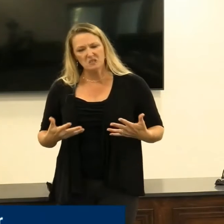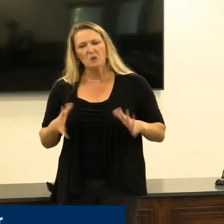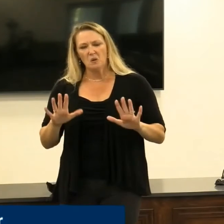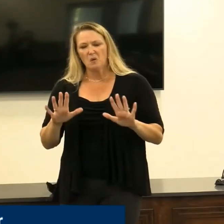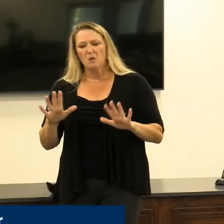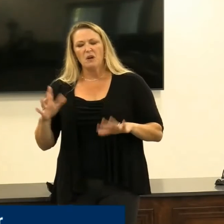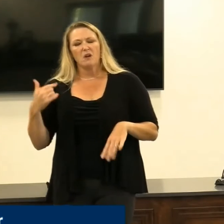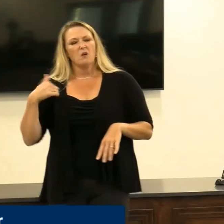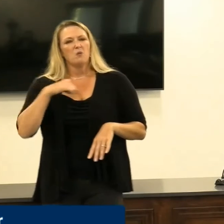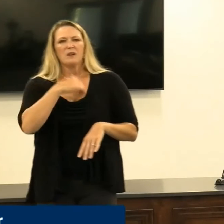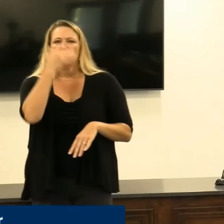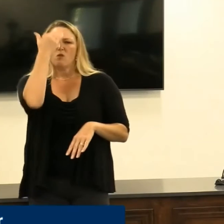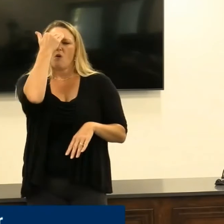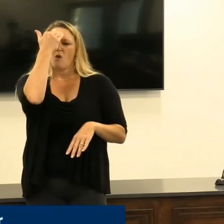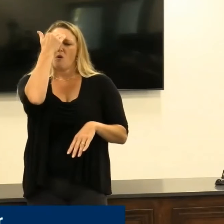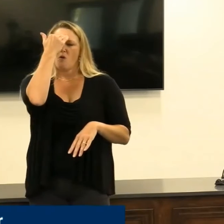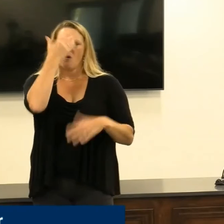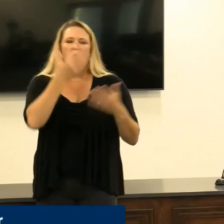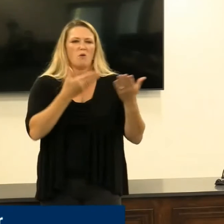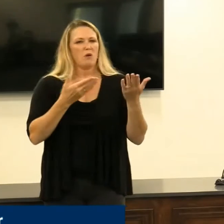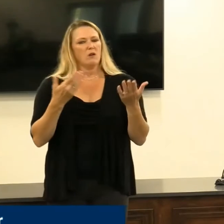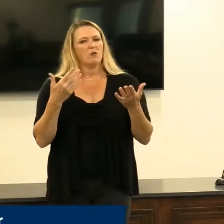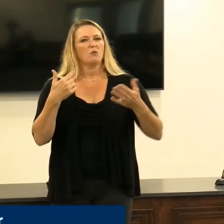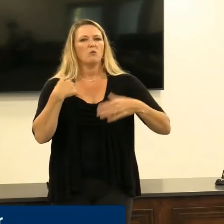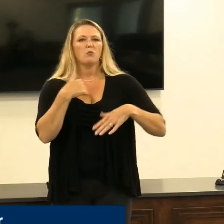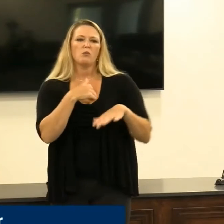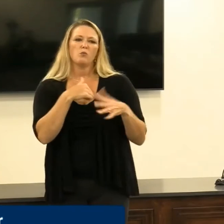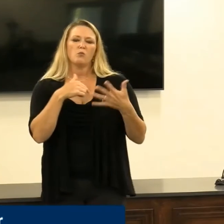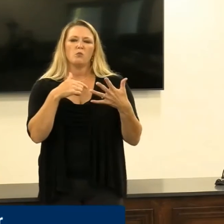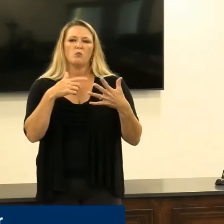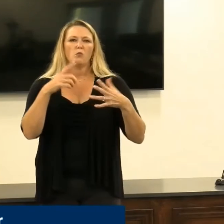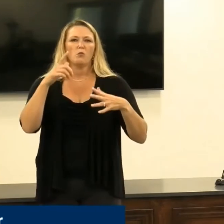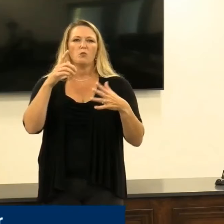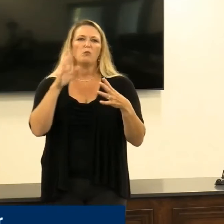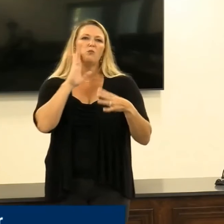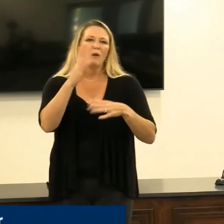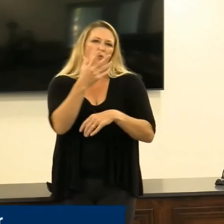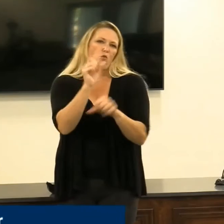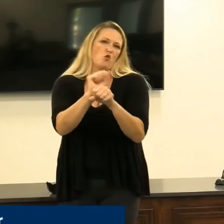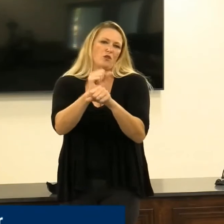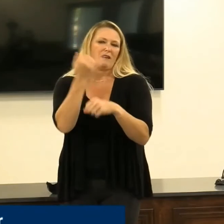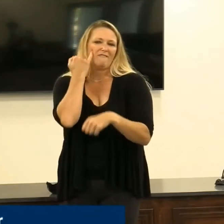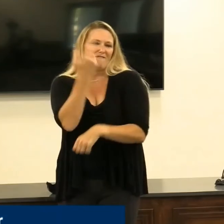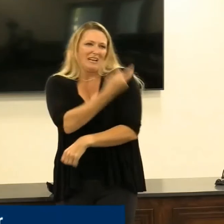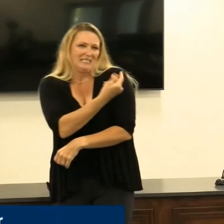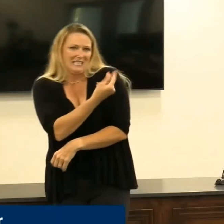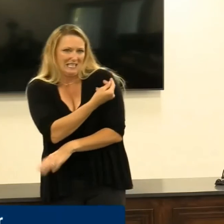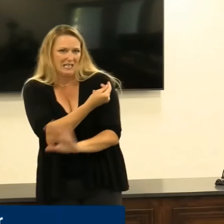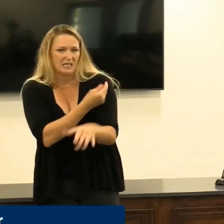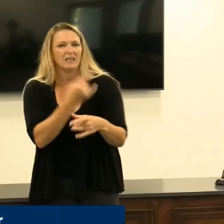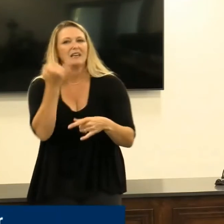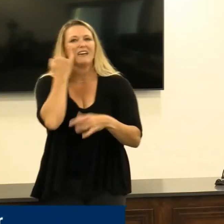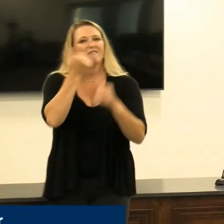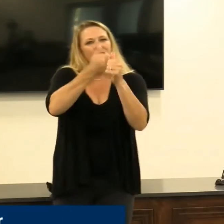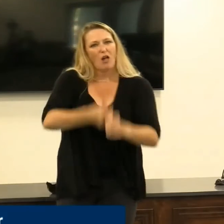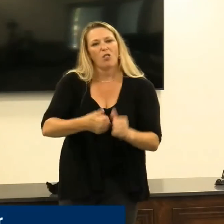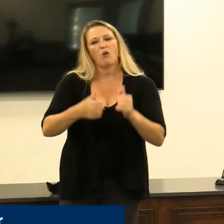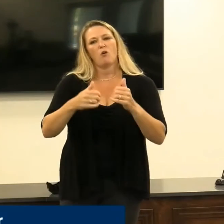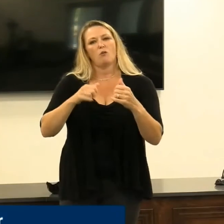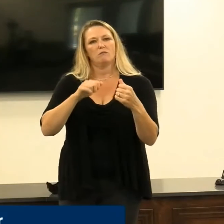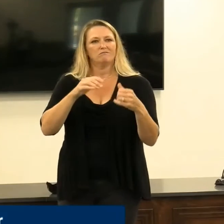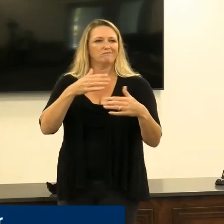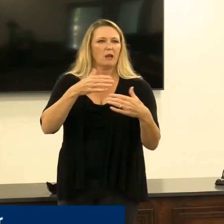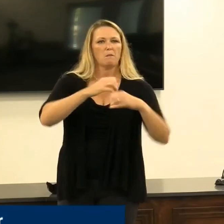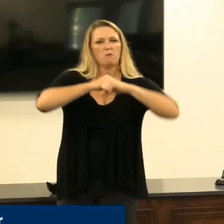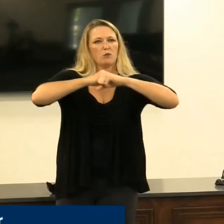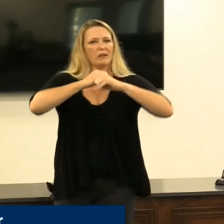vaccines are effective and work, and we have great correlation between the populations that are unvaccinated and how frequently they end up in